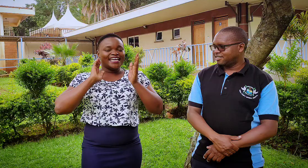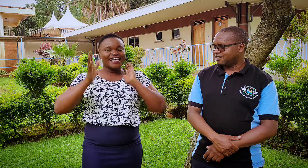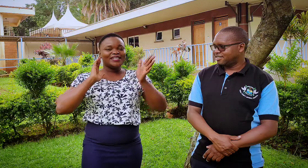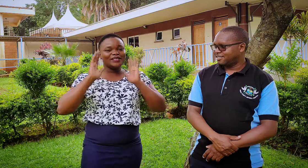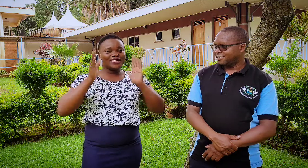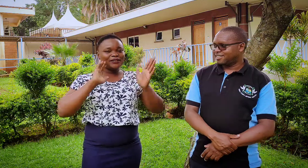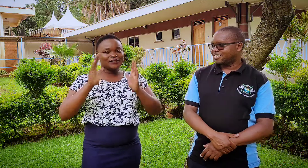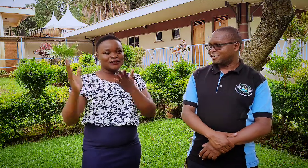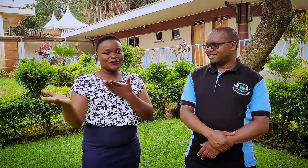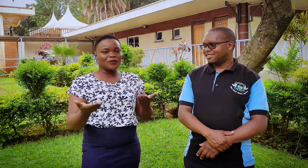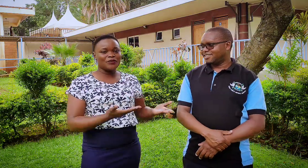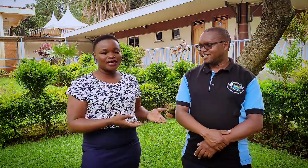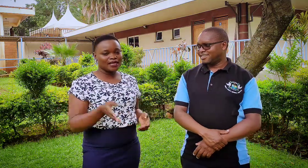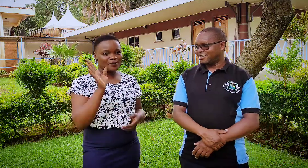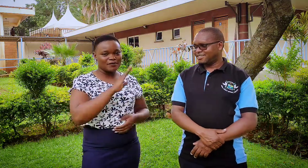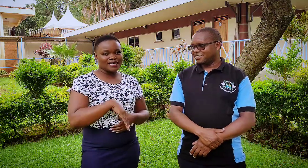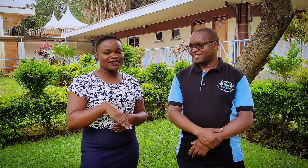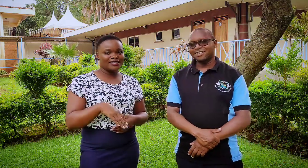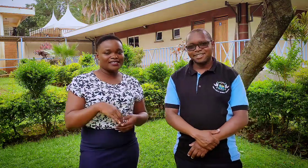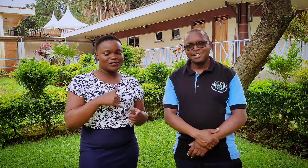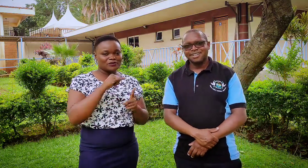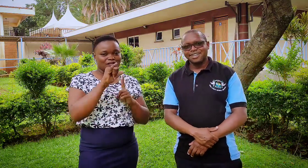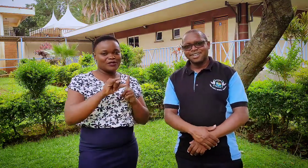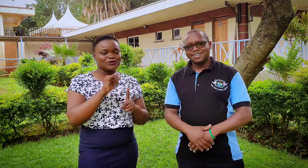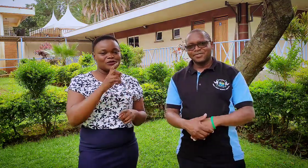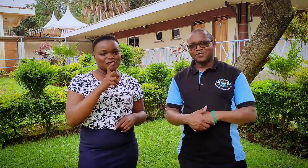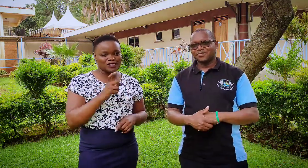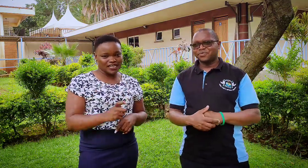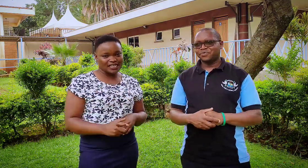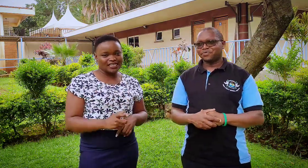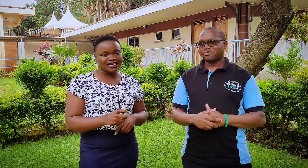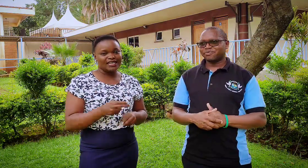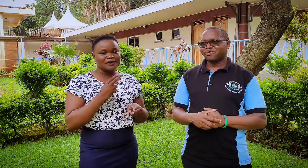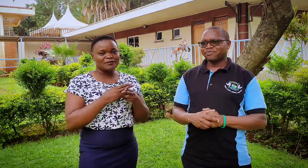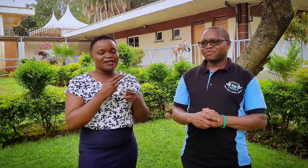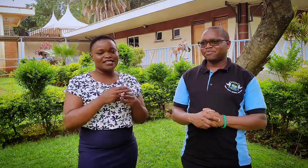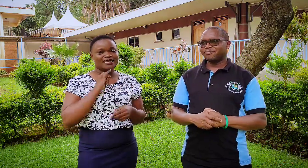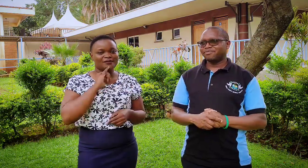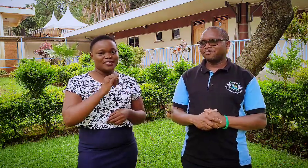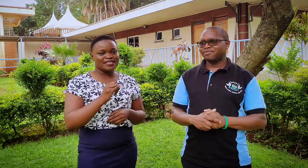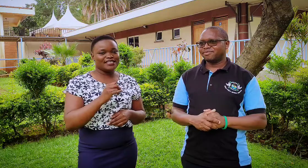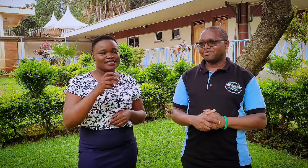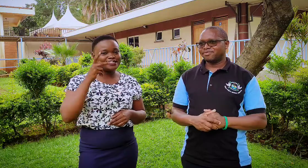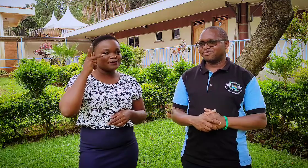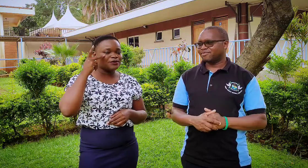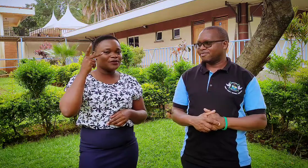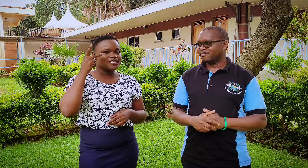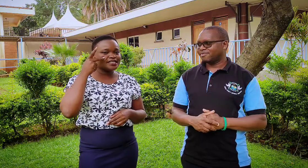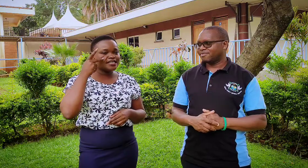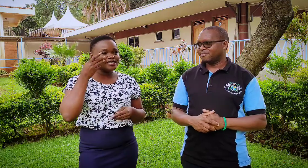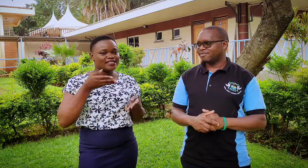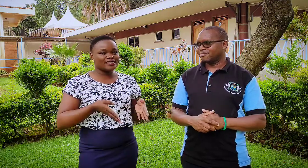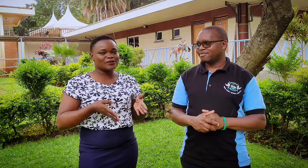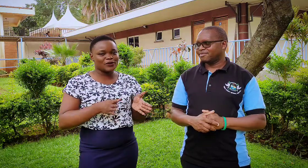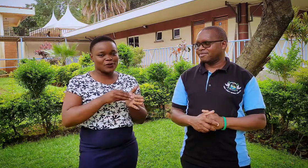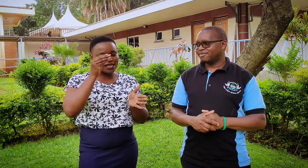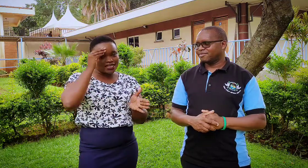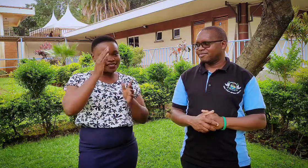hello hello and welcome back to my youtube channel my name is purity this is where we learn